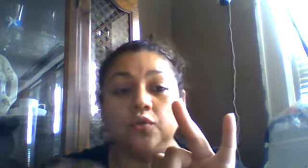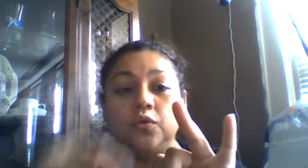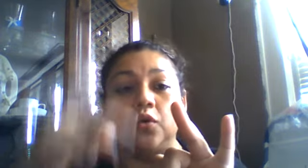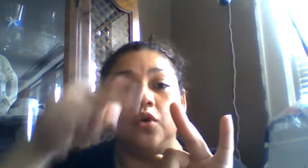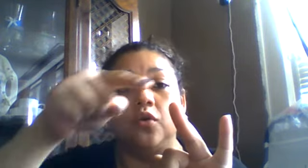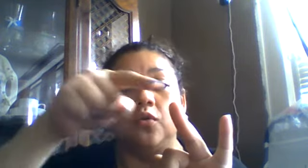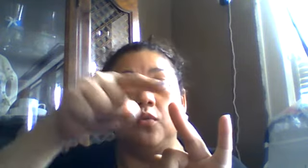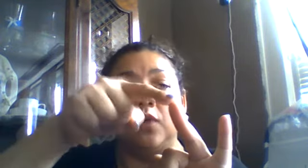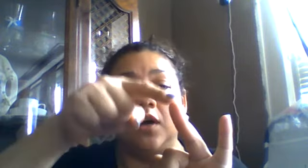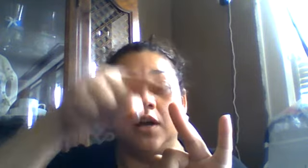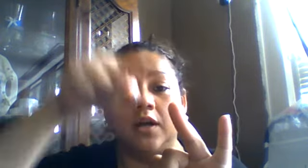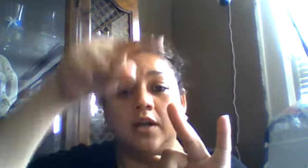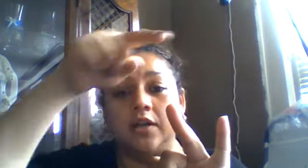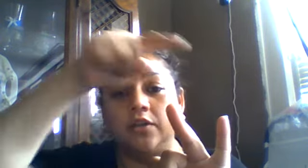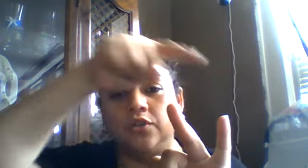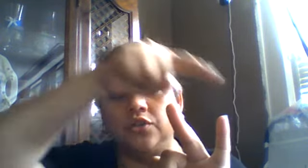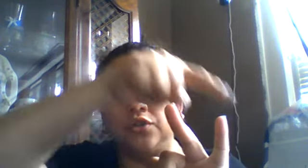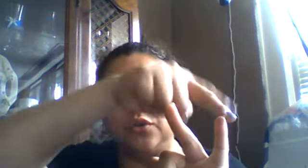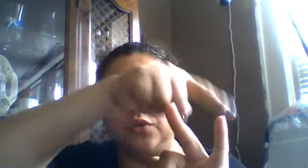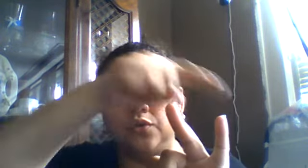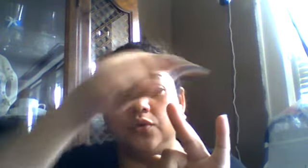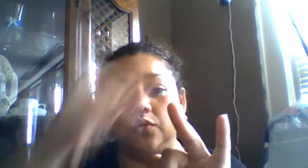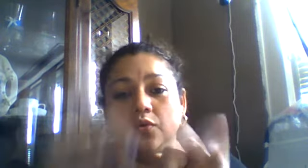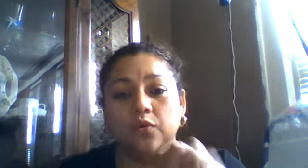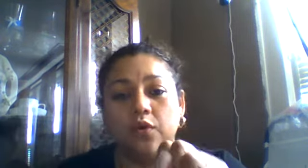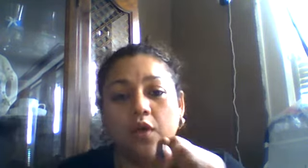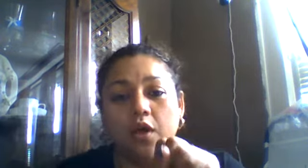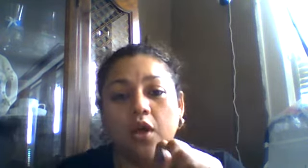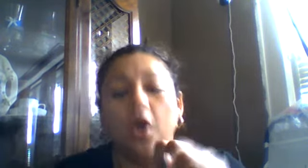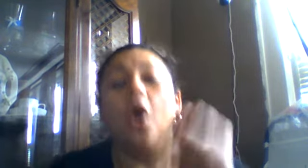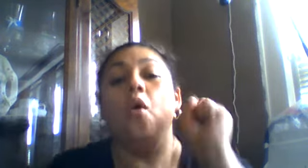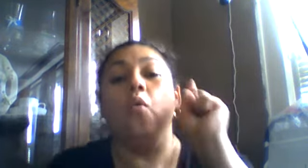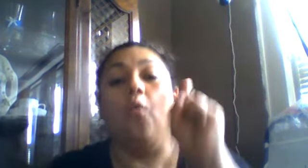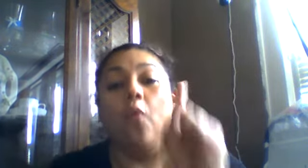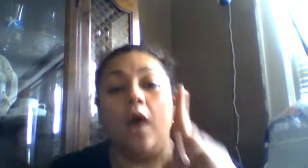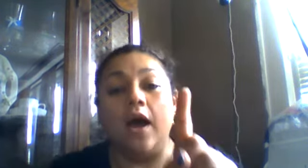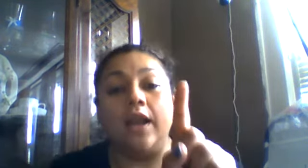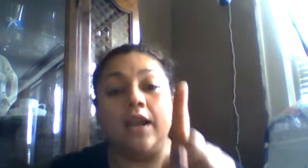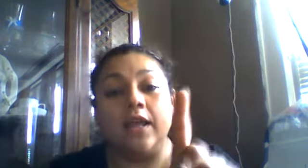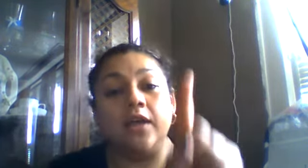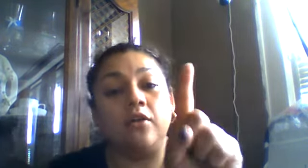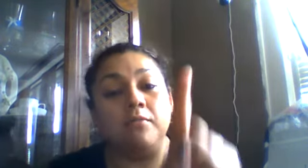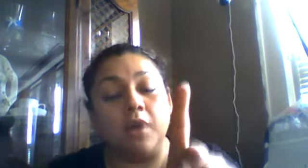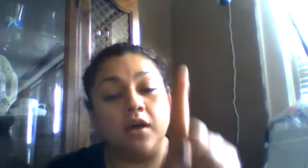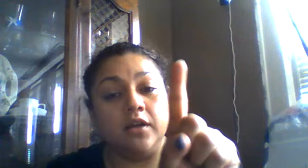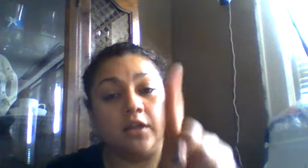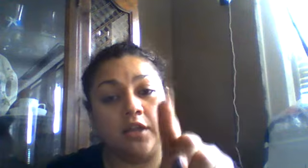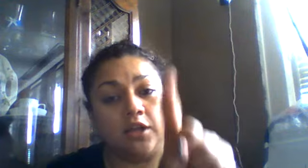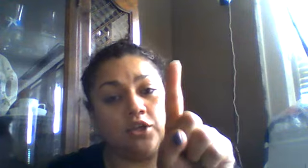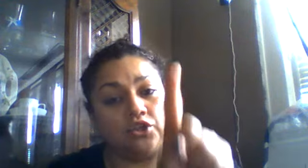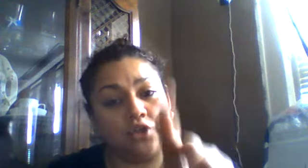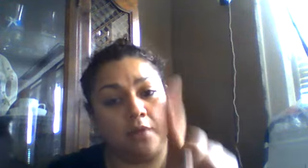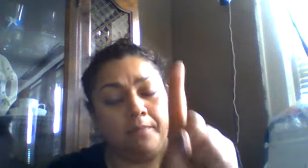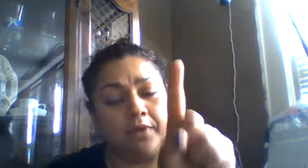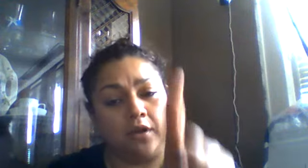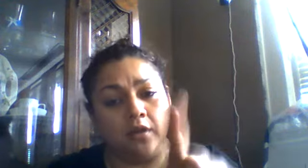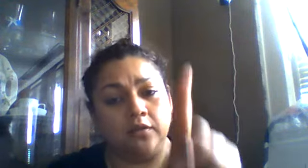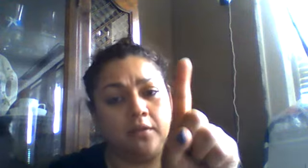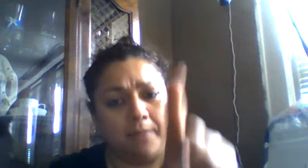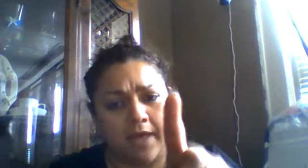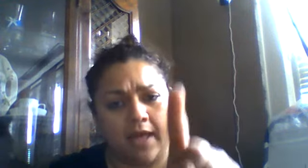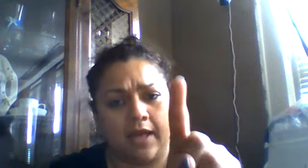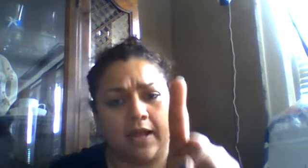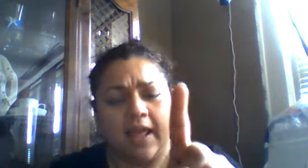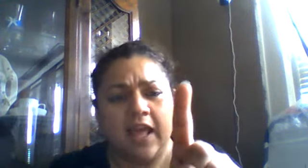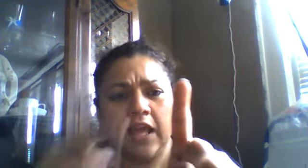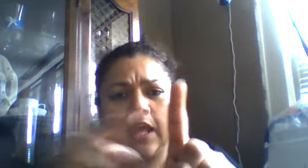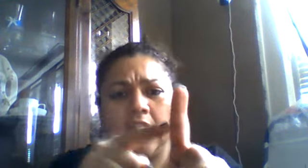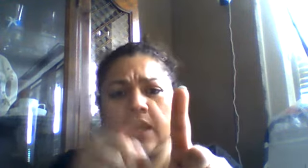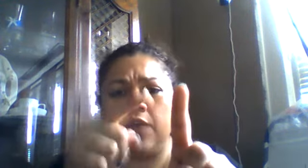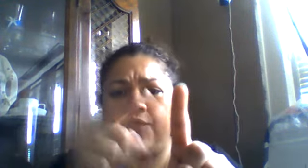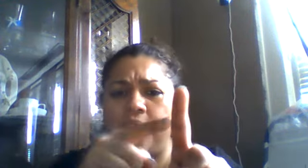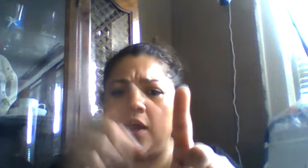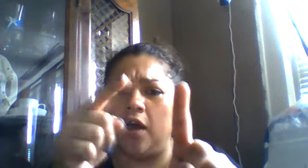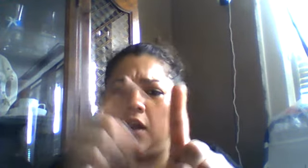Two, one, two. One little monkey jumping on the bed. He fell